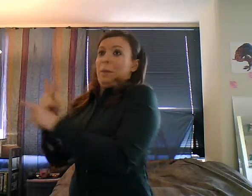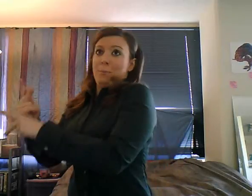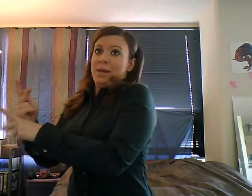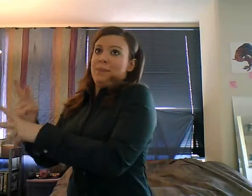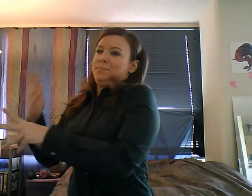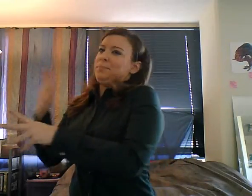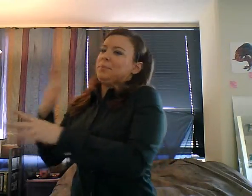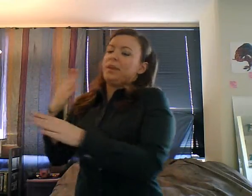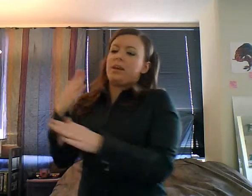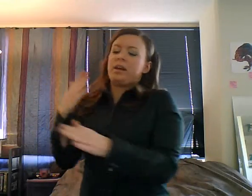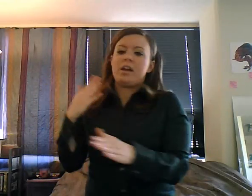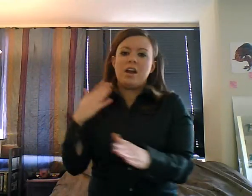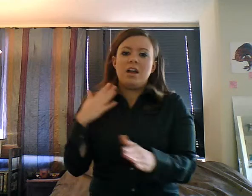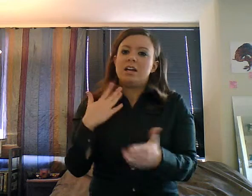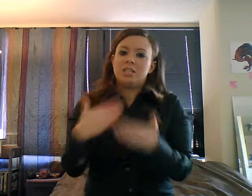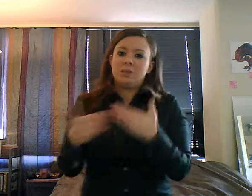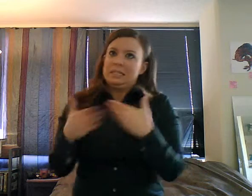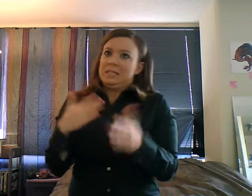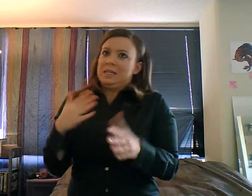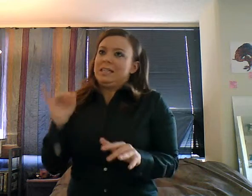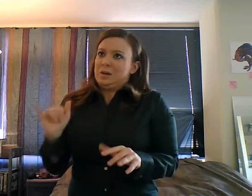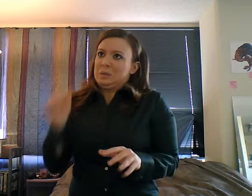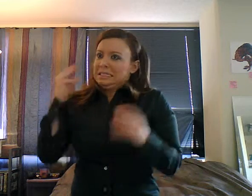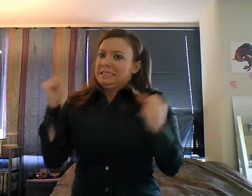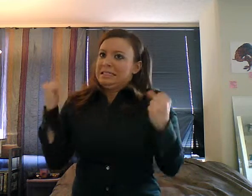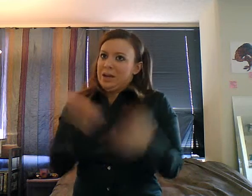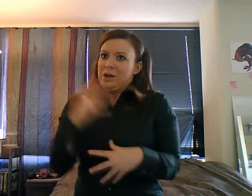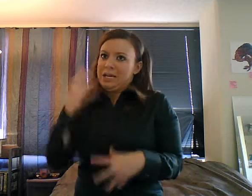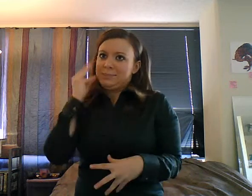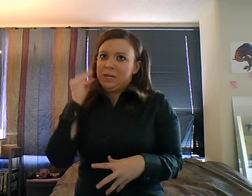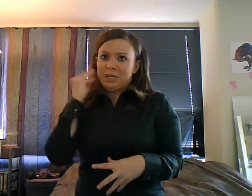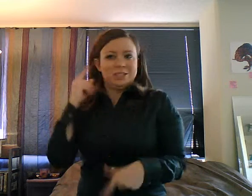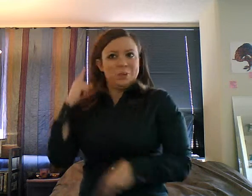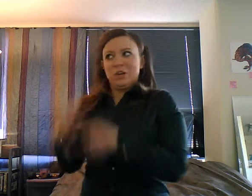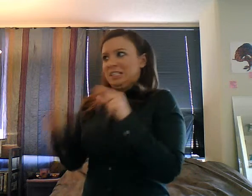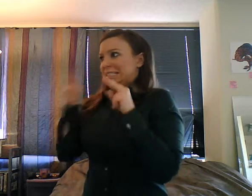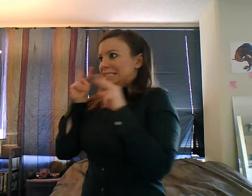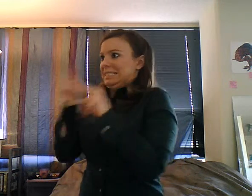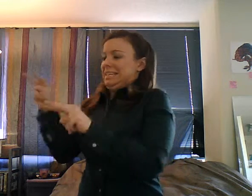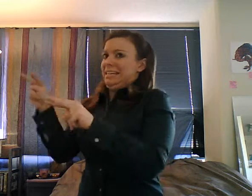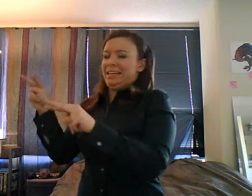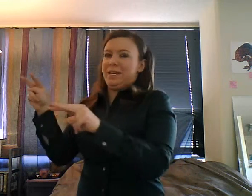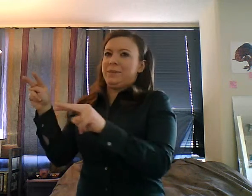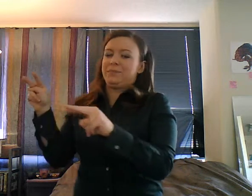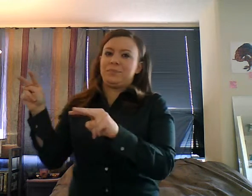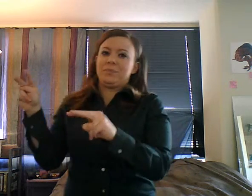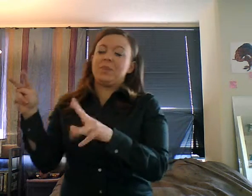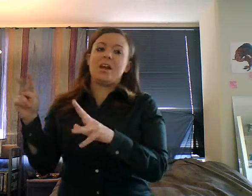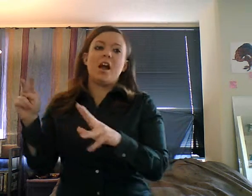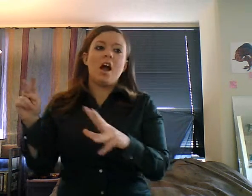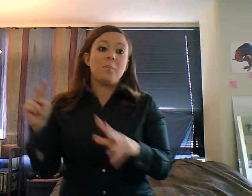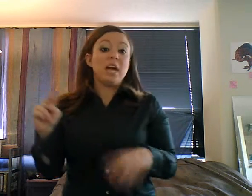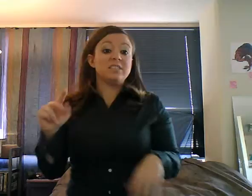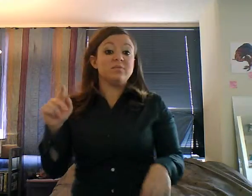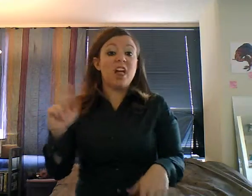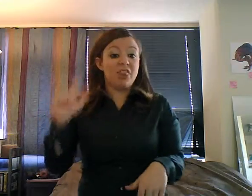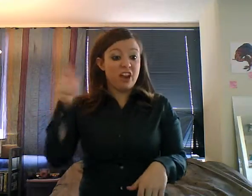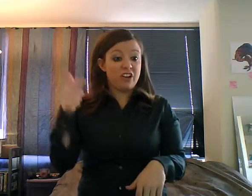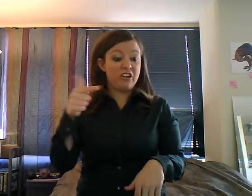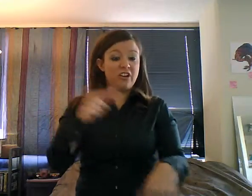So we're just driving along and finally around 2, 2.30 in the morning, we're getting into D.C. and my husband's going down